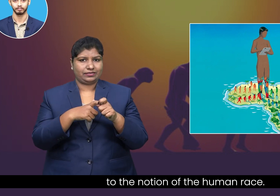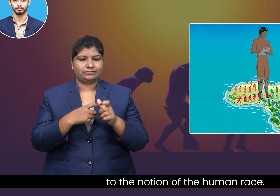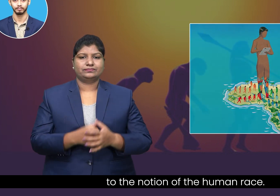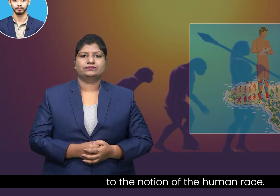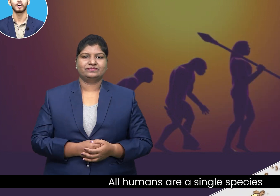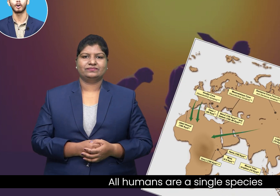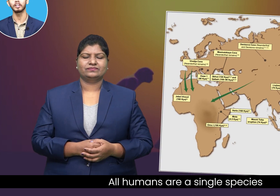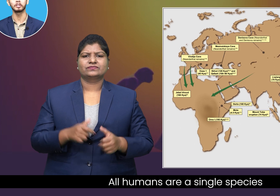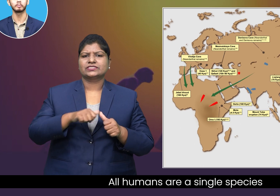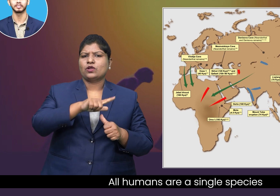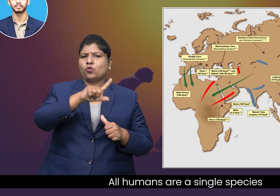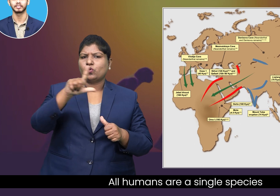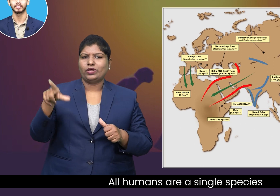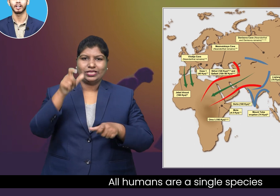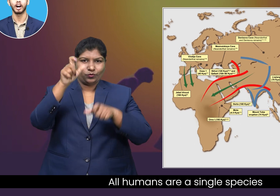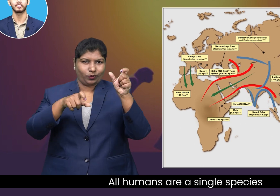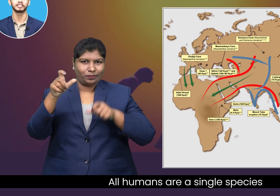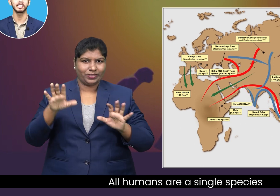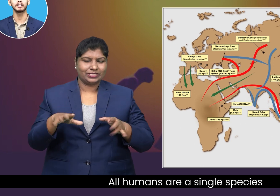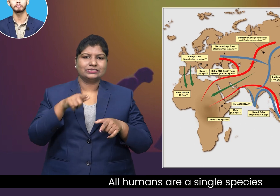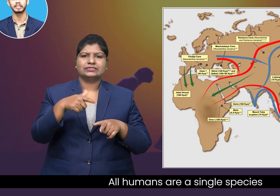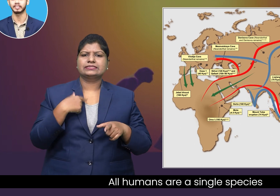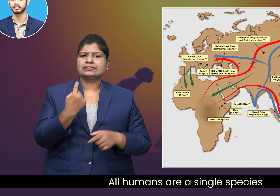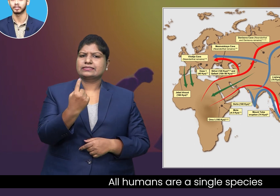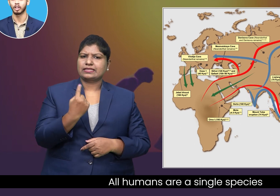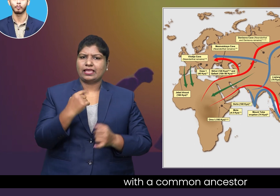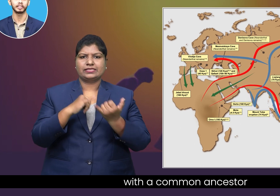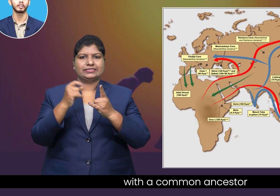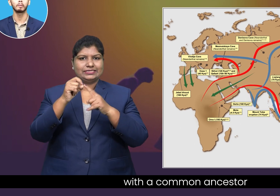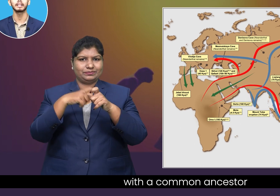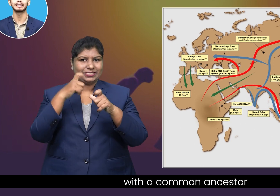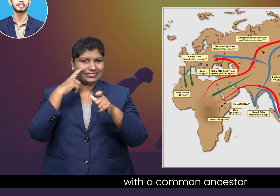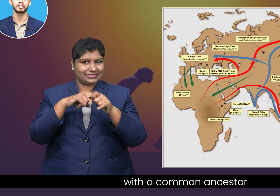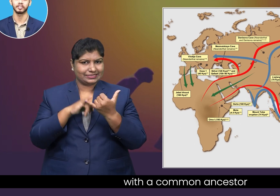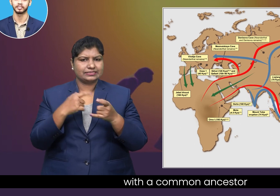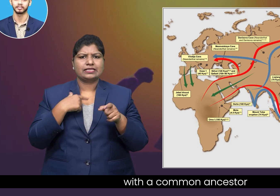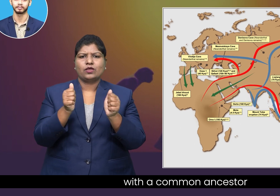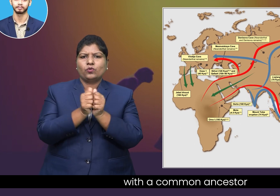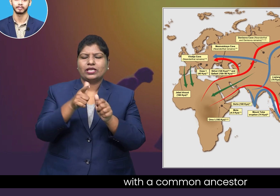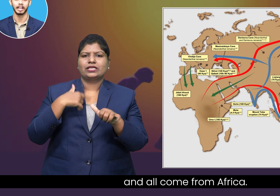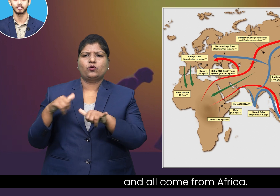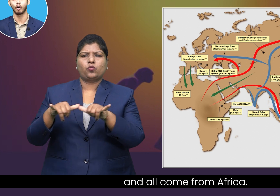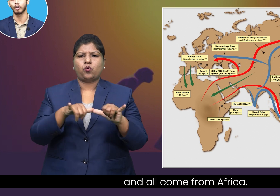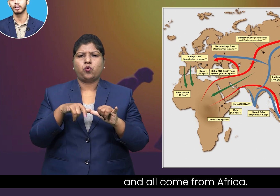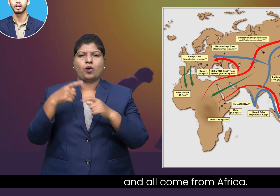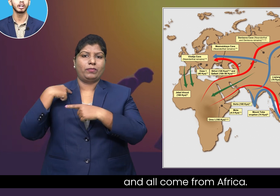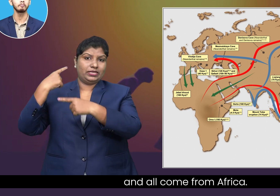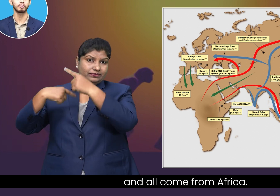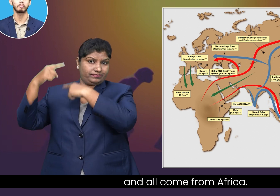All humans are a single species with a common ancestor and all come from